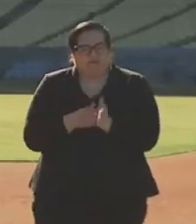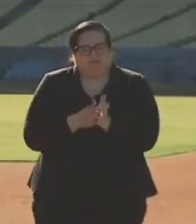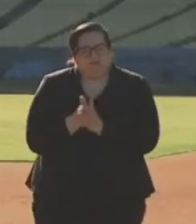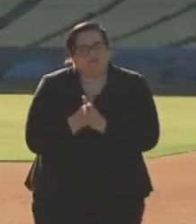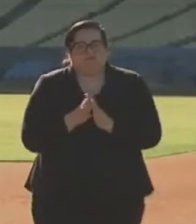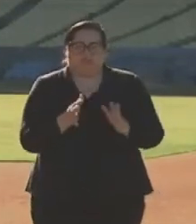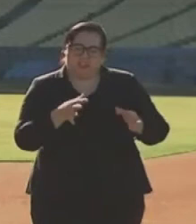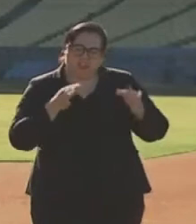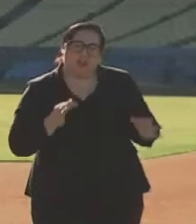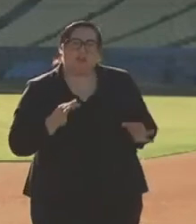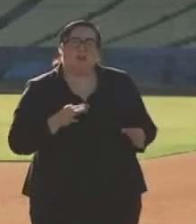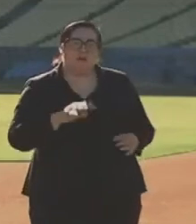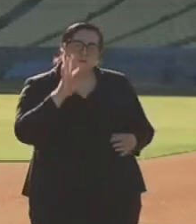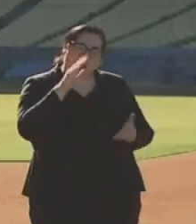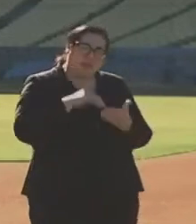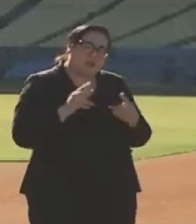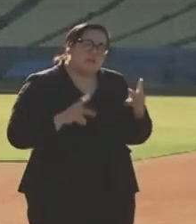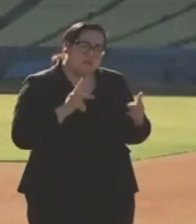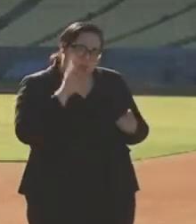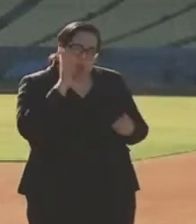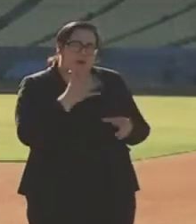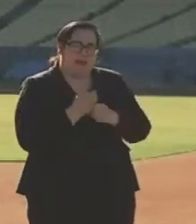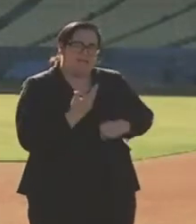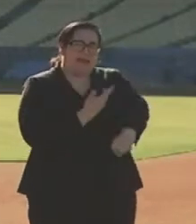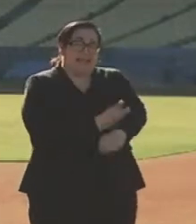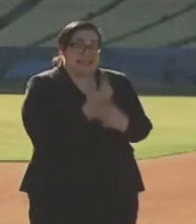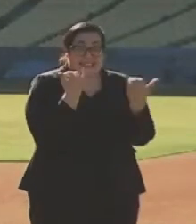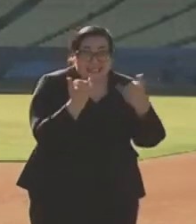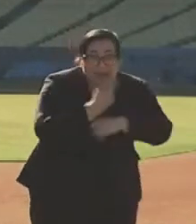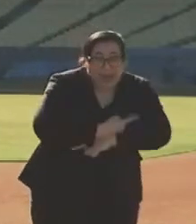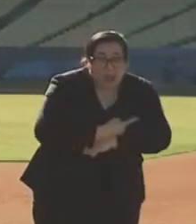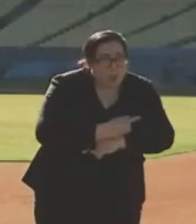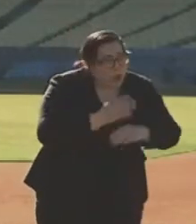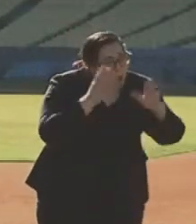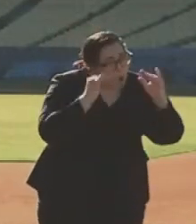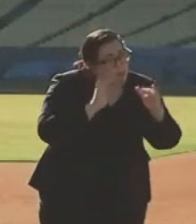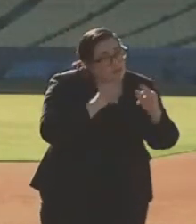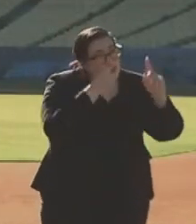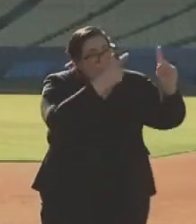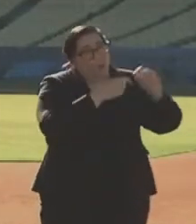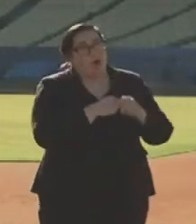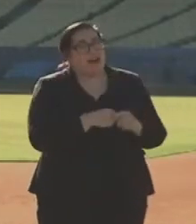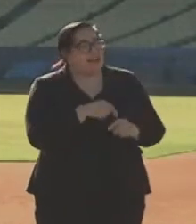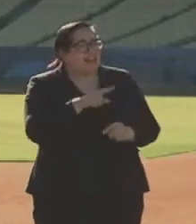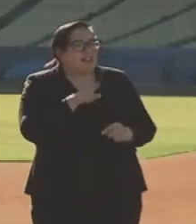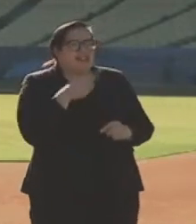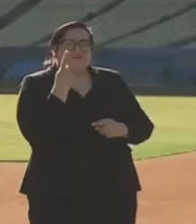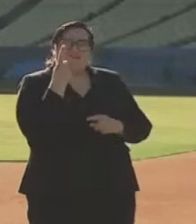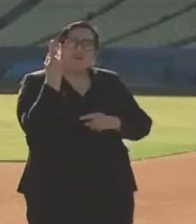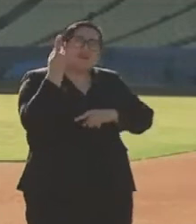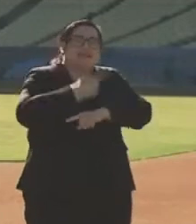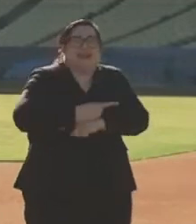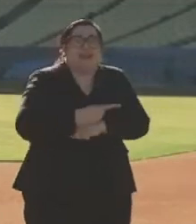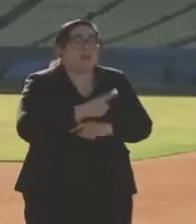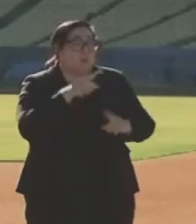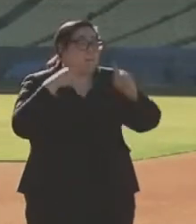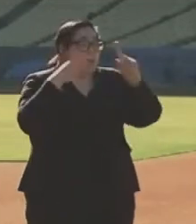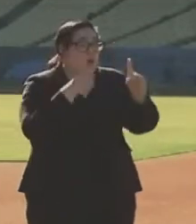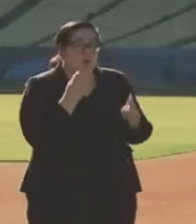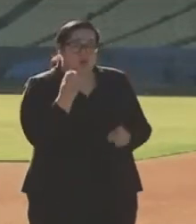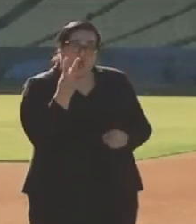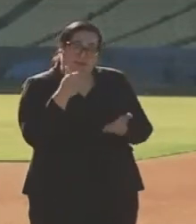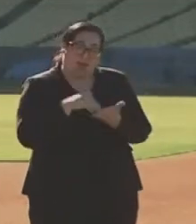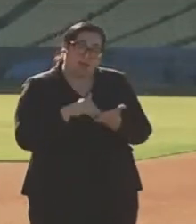determination. 4,000 people will get the vaccines today. We hope that's the goal. This is just day one, the idea of getting to 12